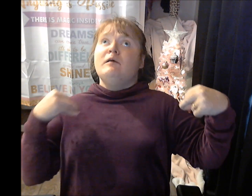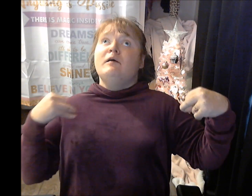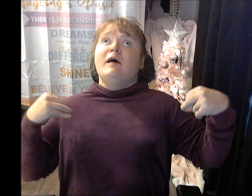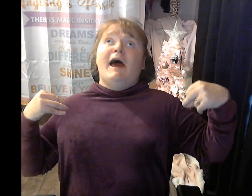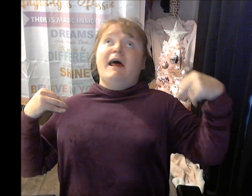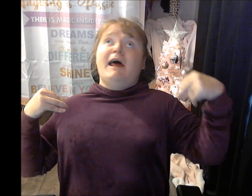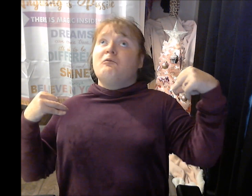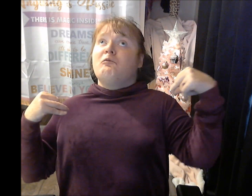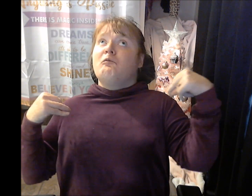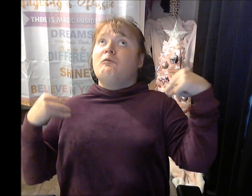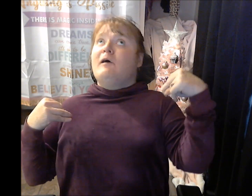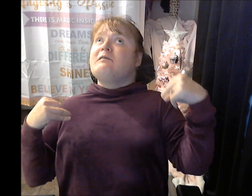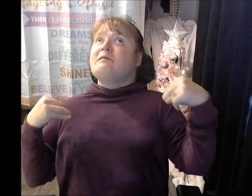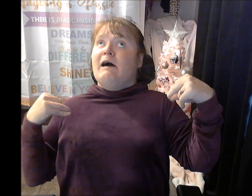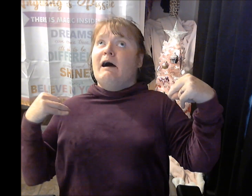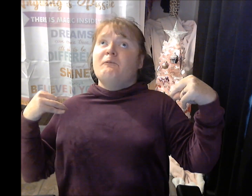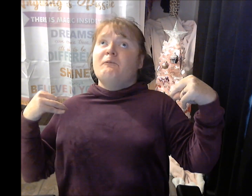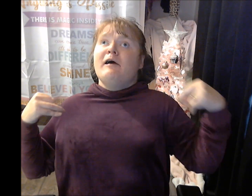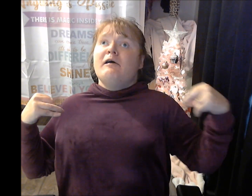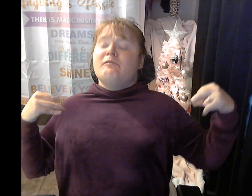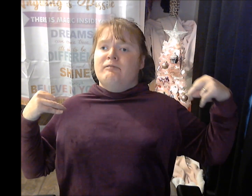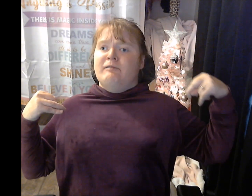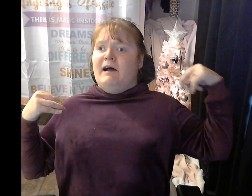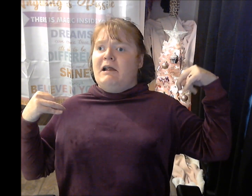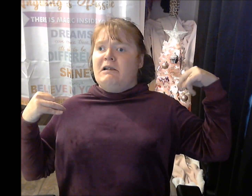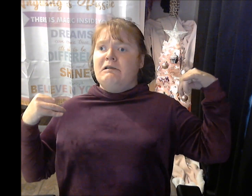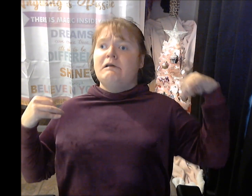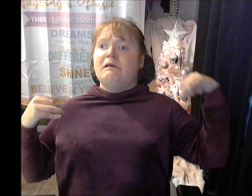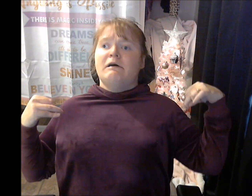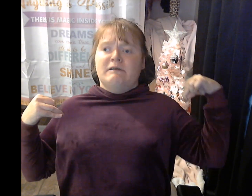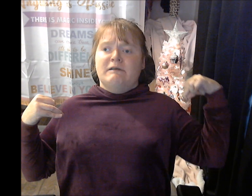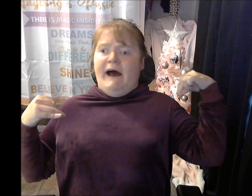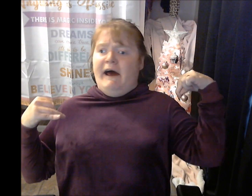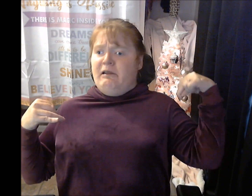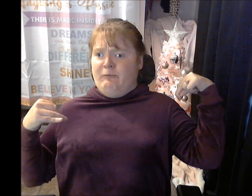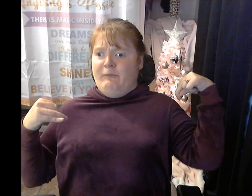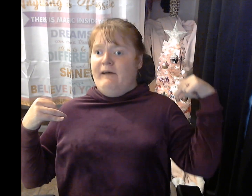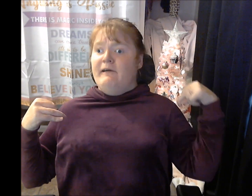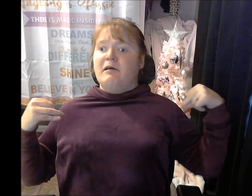and one cup fresh raspberries.